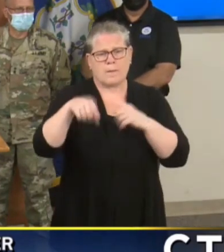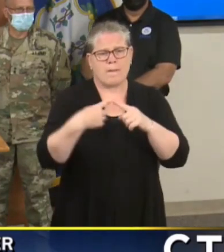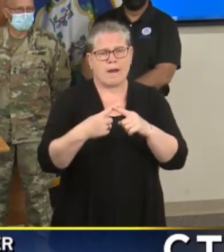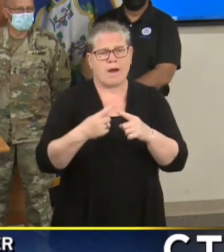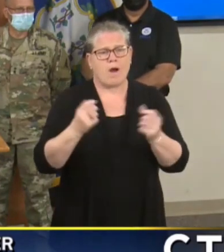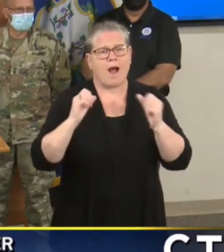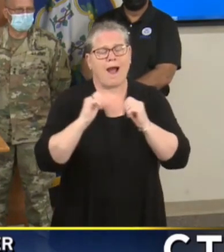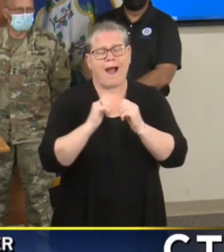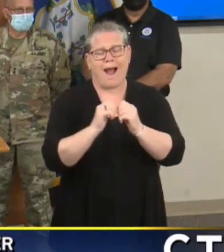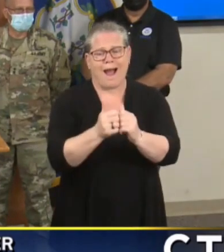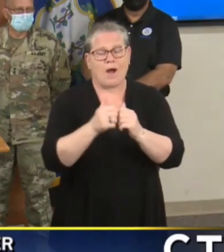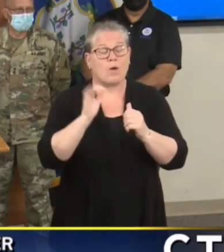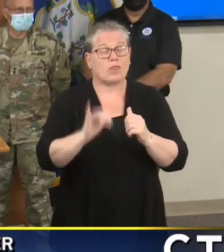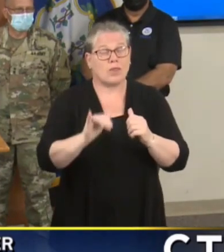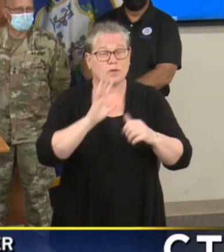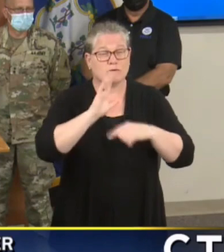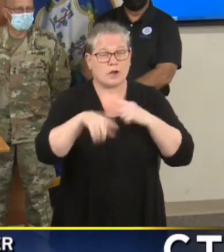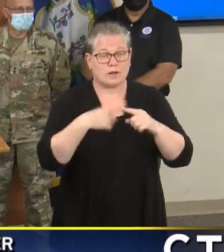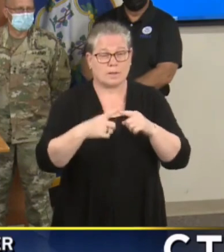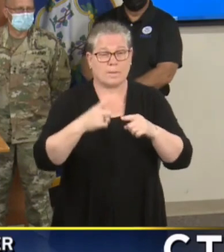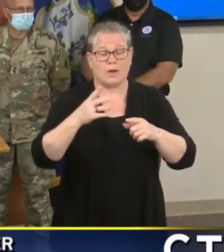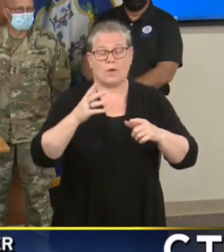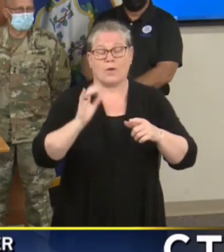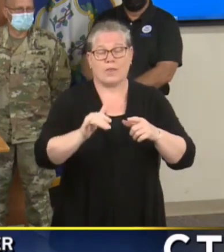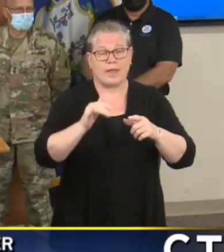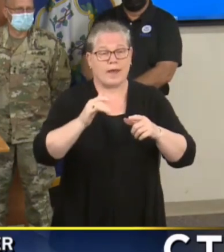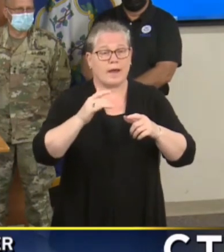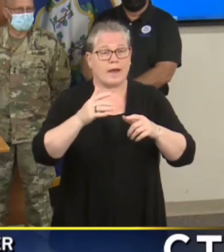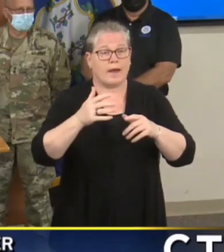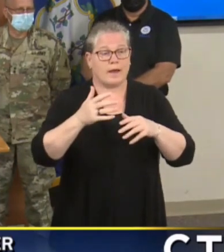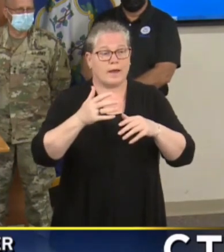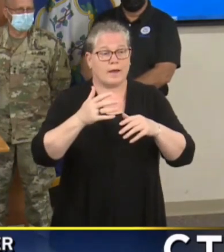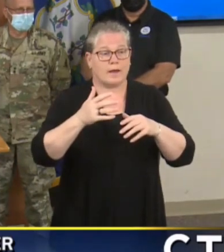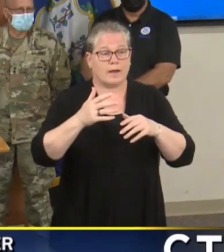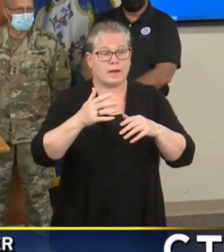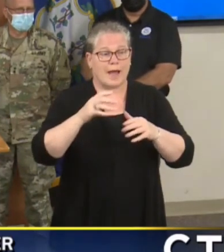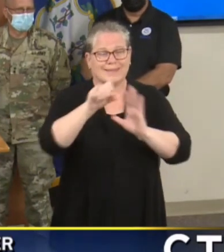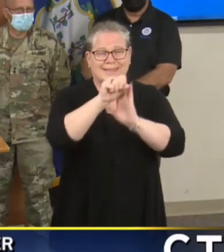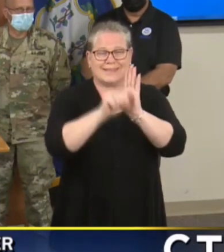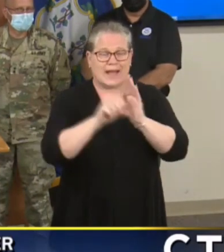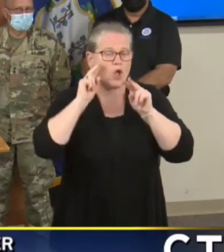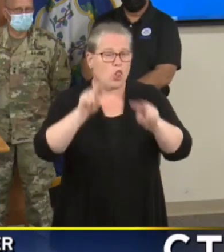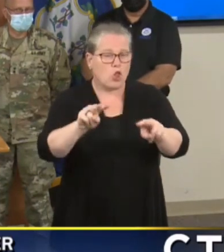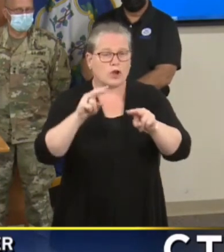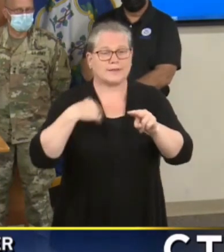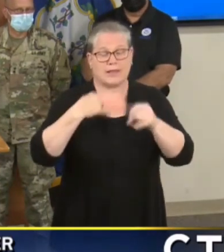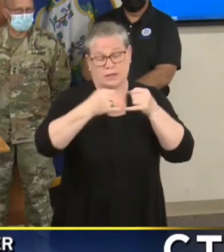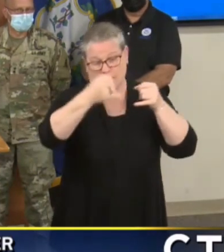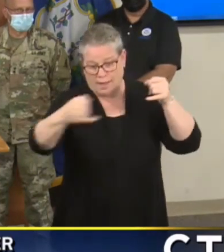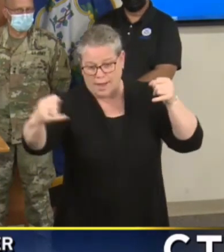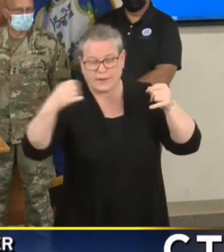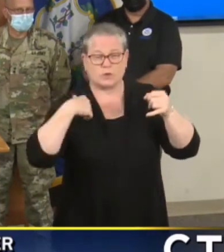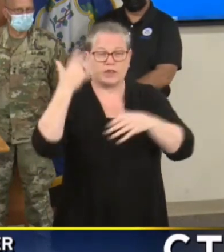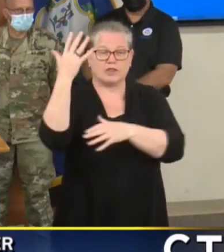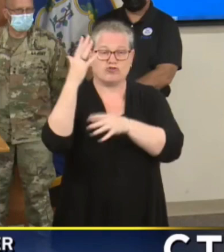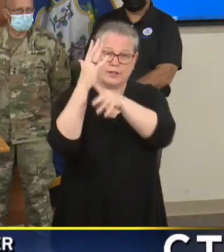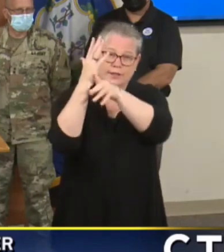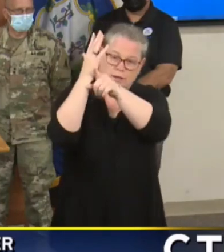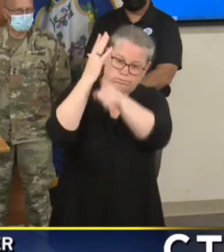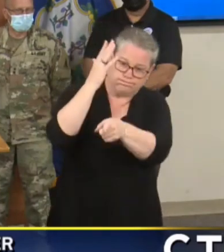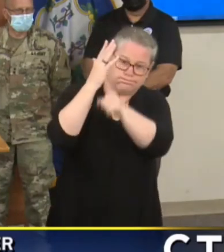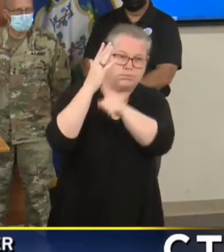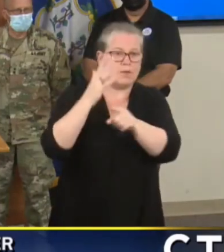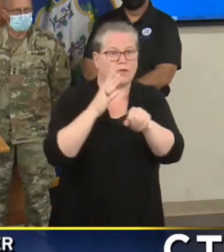those clear from trees have those been widened has the state looked at that? We have we've been working closely with the